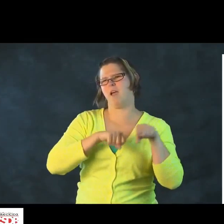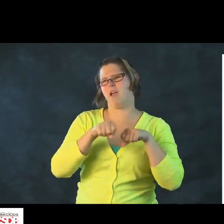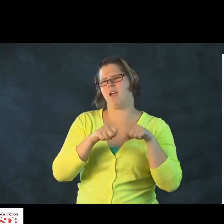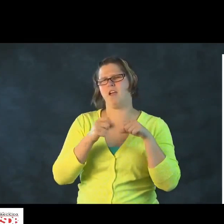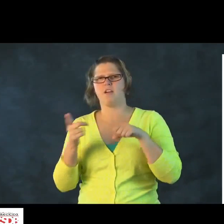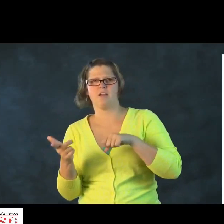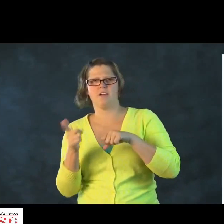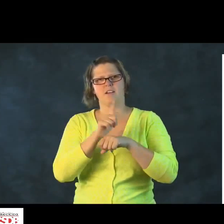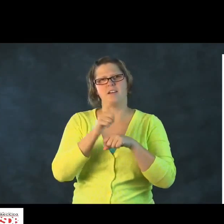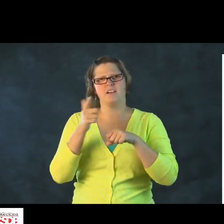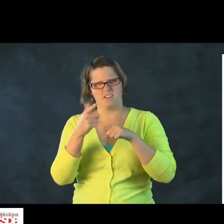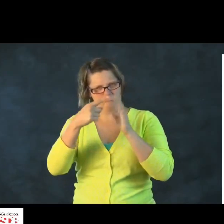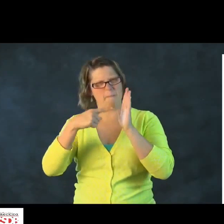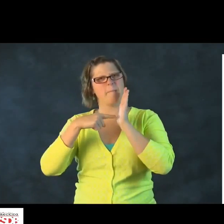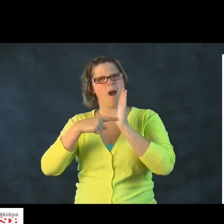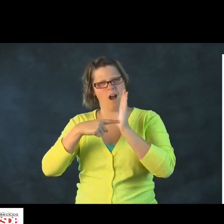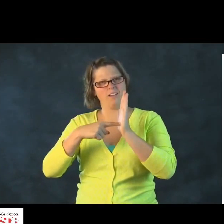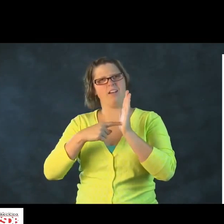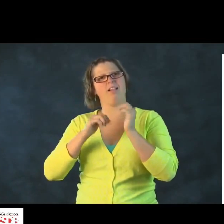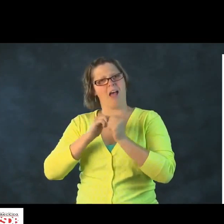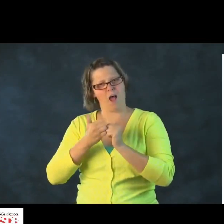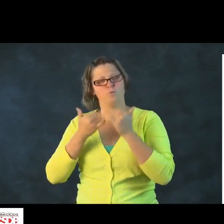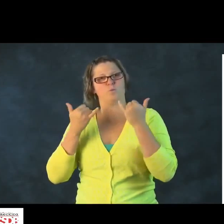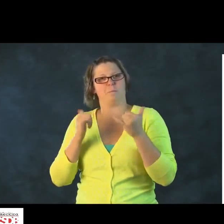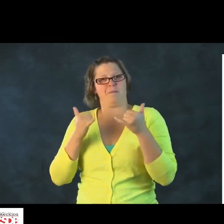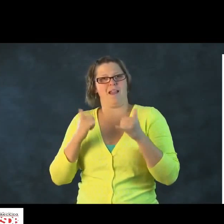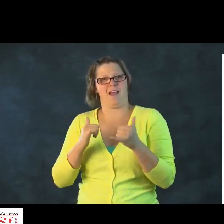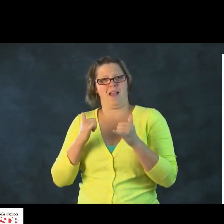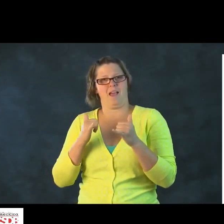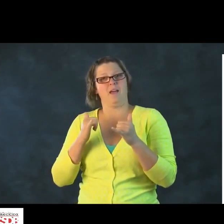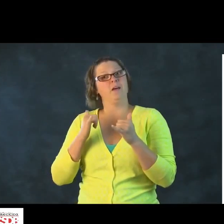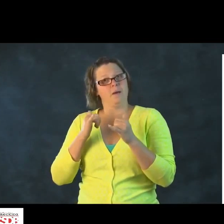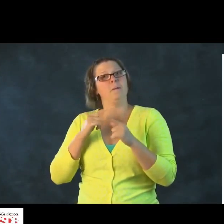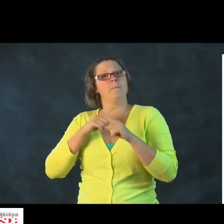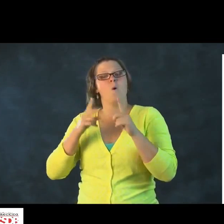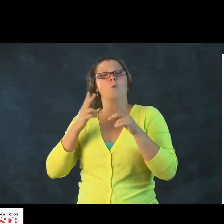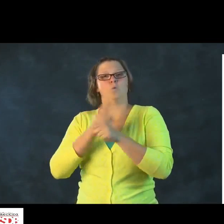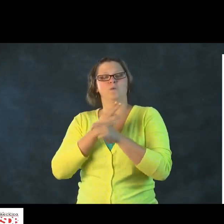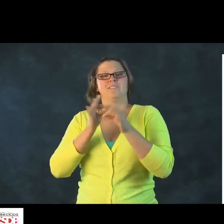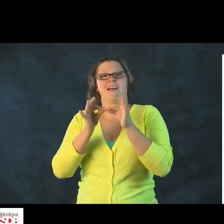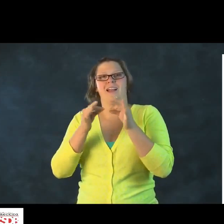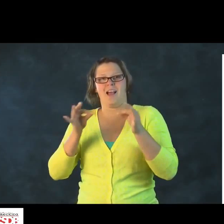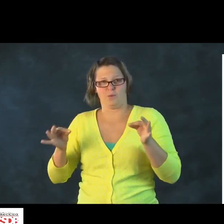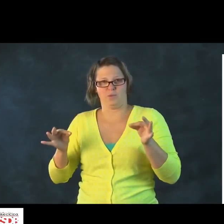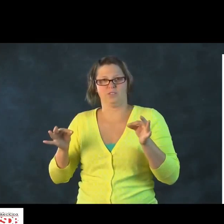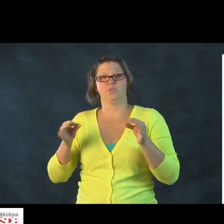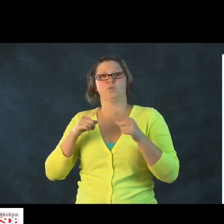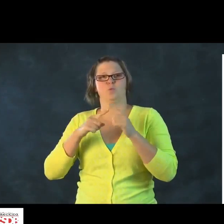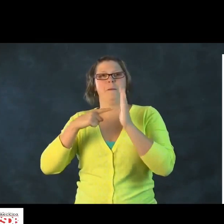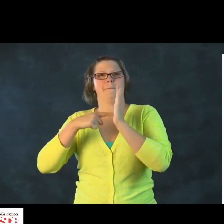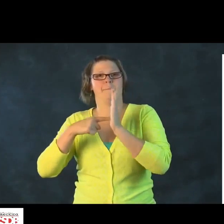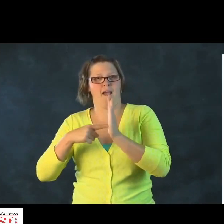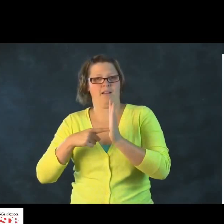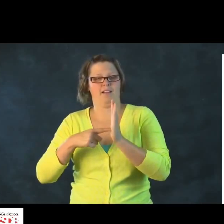the other doll responds with, no, I'd rather ride a bike. So you can model how language is used through play.